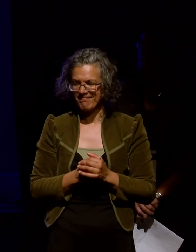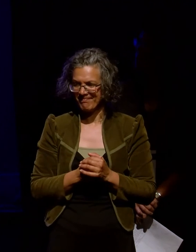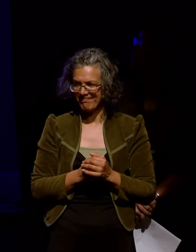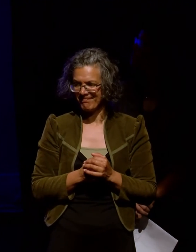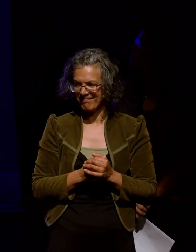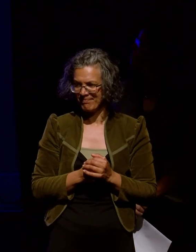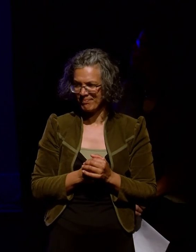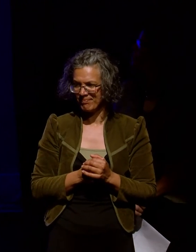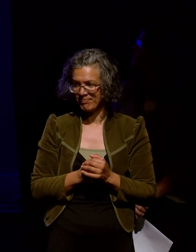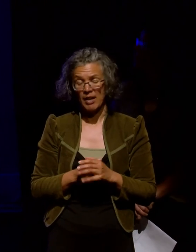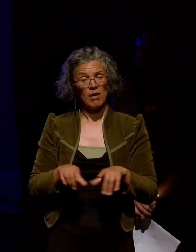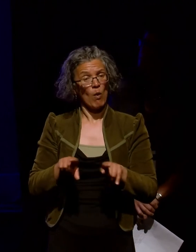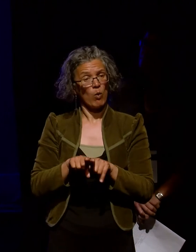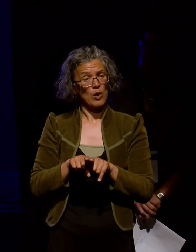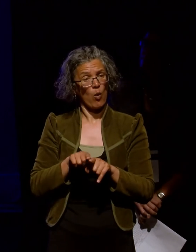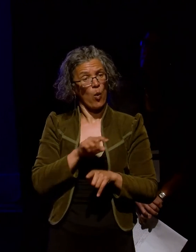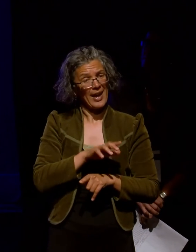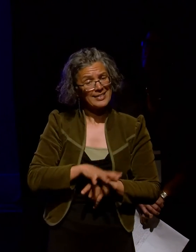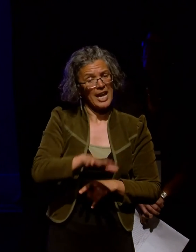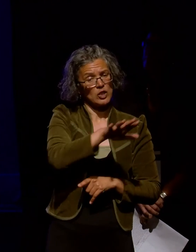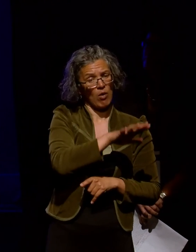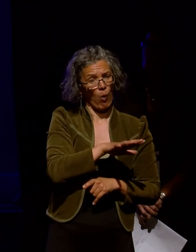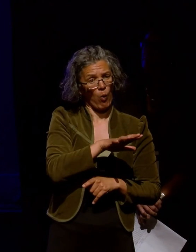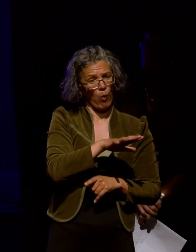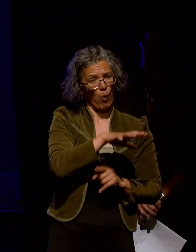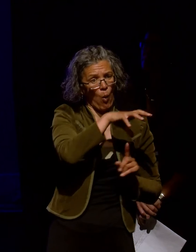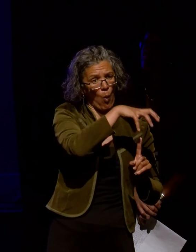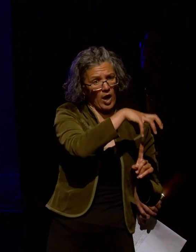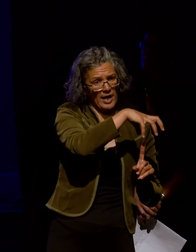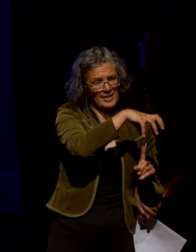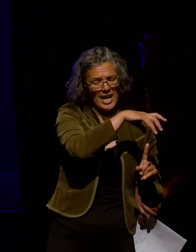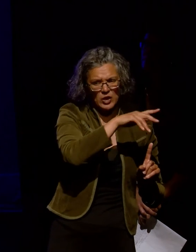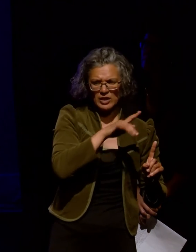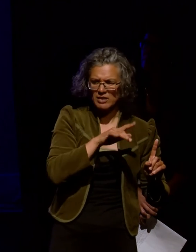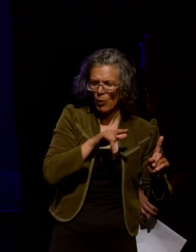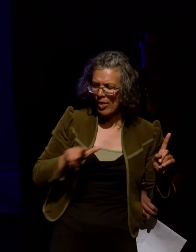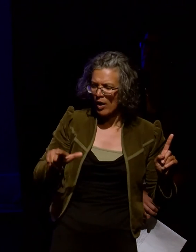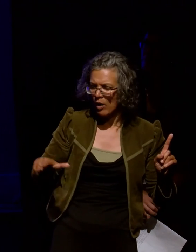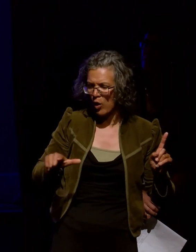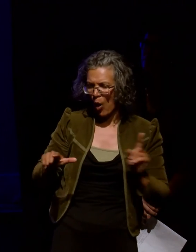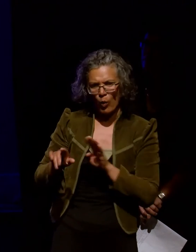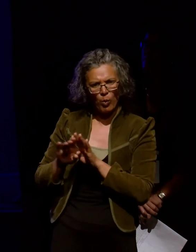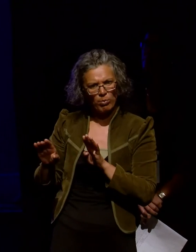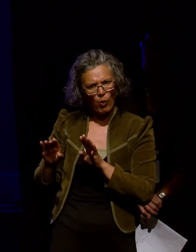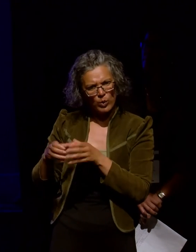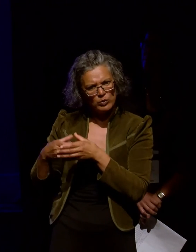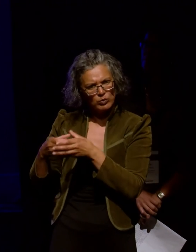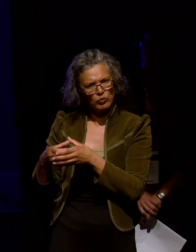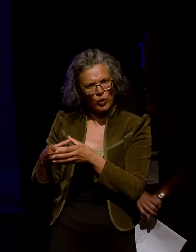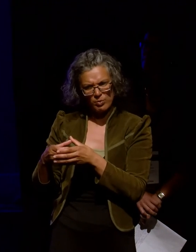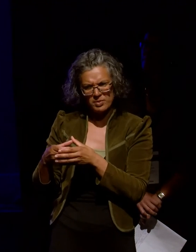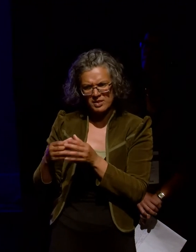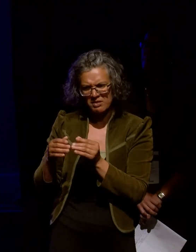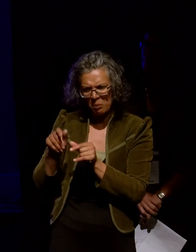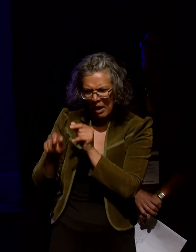As well as national bodies operating regionally, there are, of course, plenty of formal and informal local groupings and personal